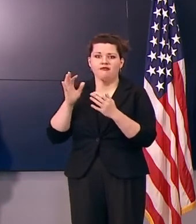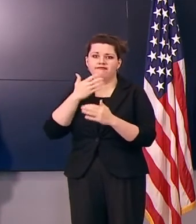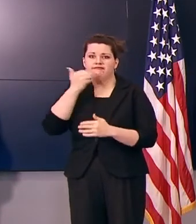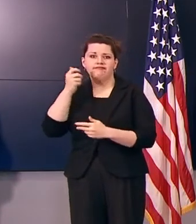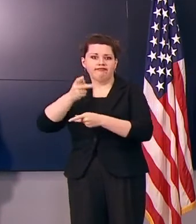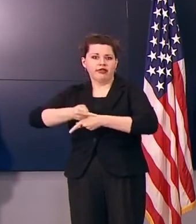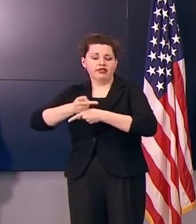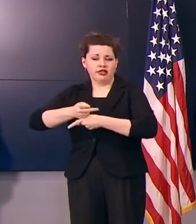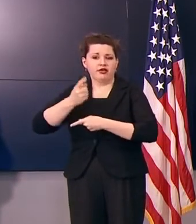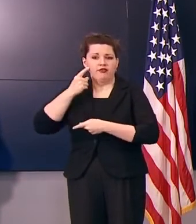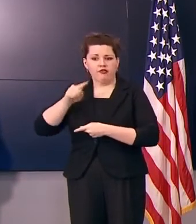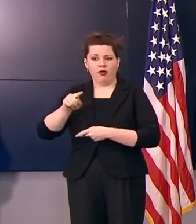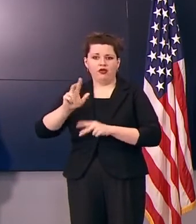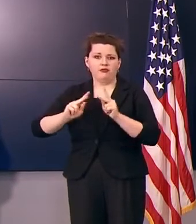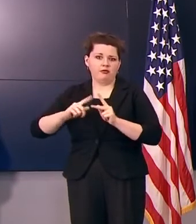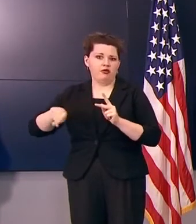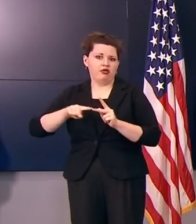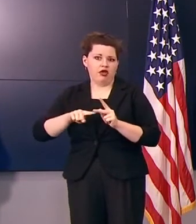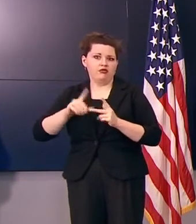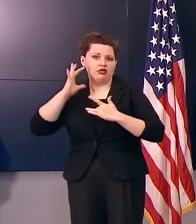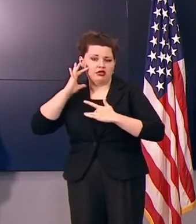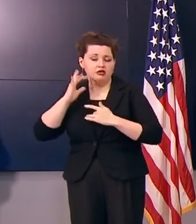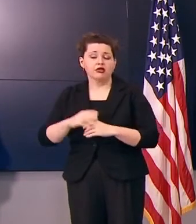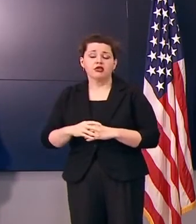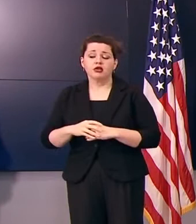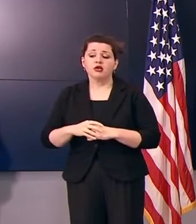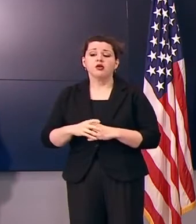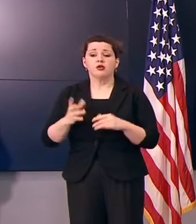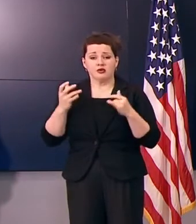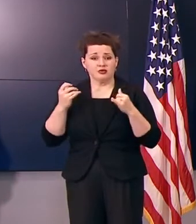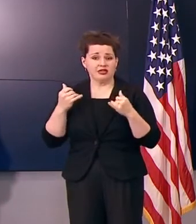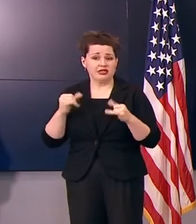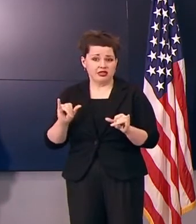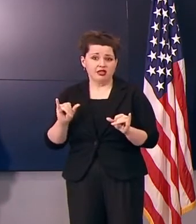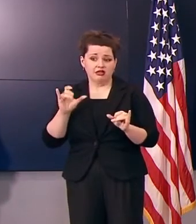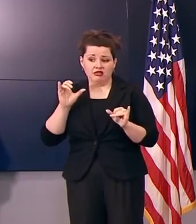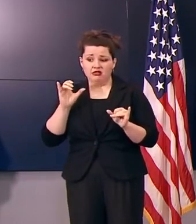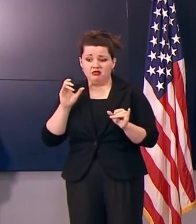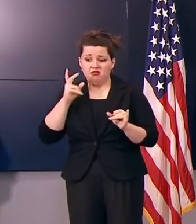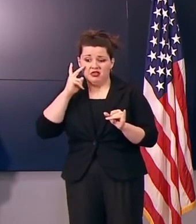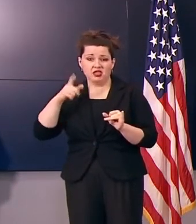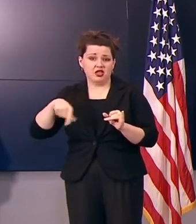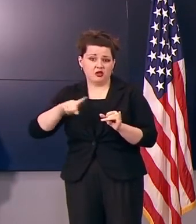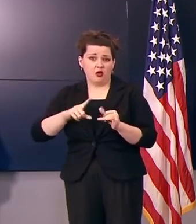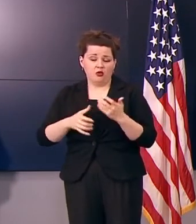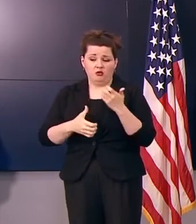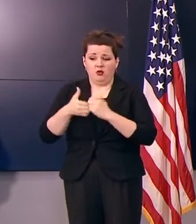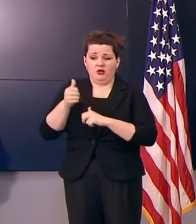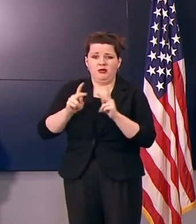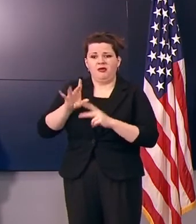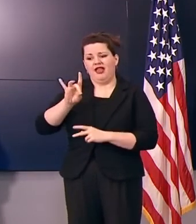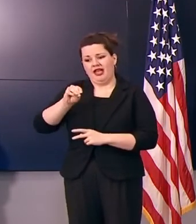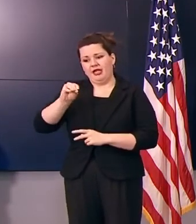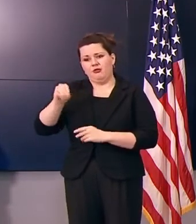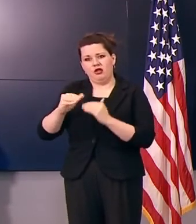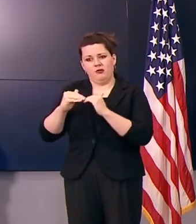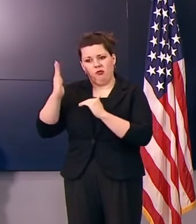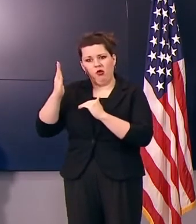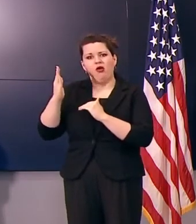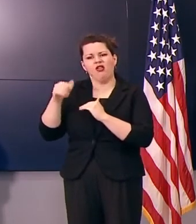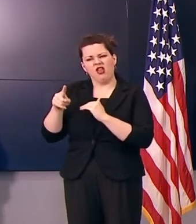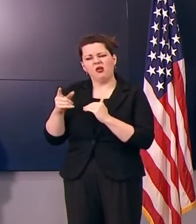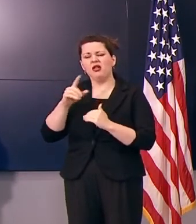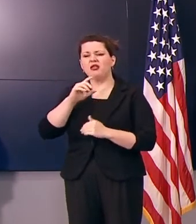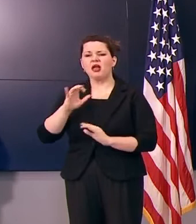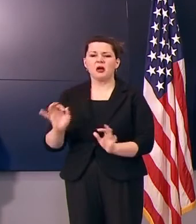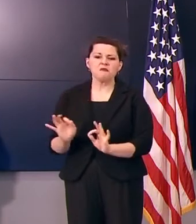for Iowans who might need it. And so we still, you know, have seen that the majority of people, right, 80% or more are going to have more of a mild